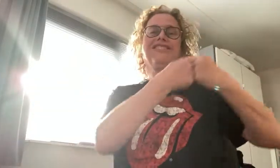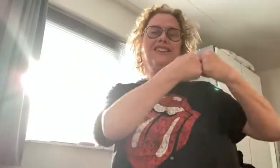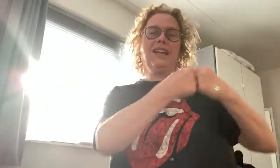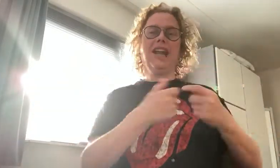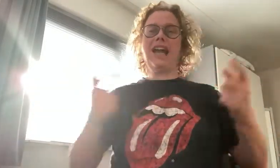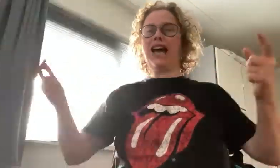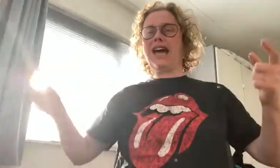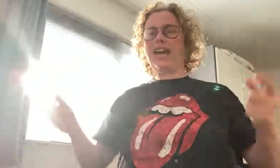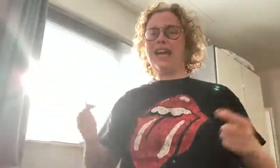change